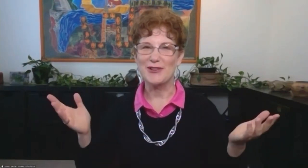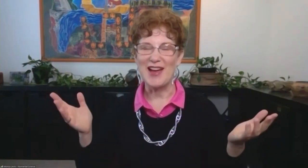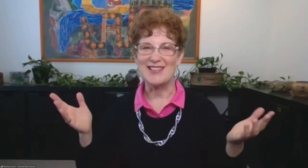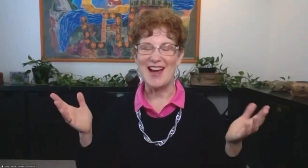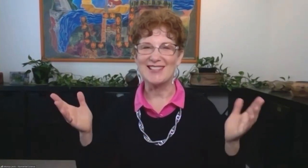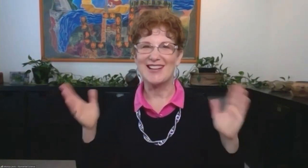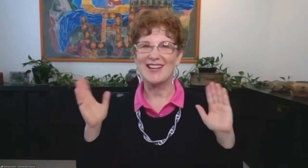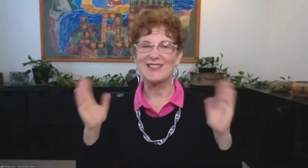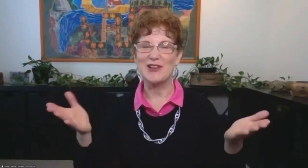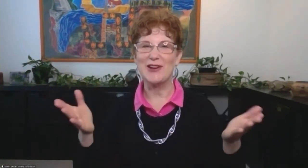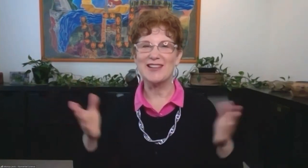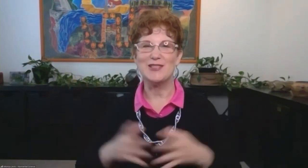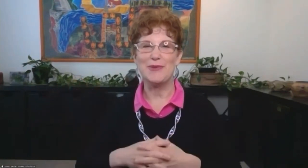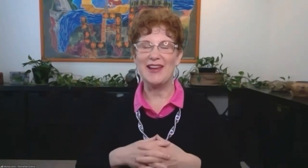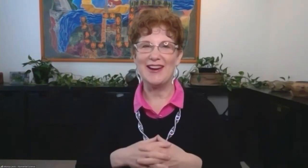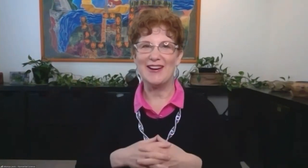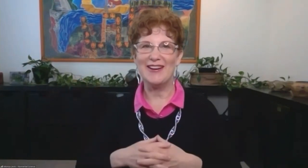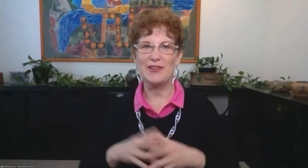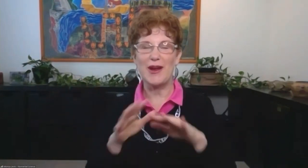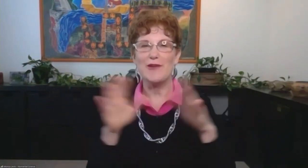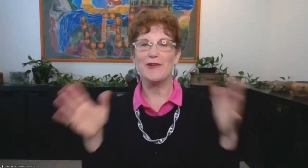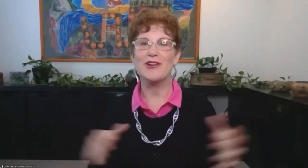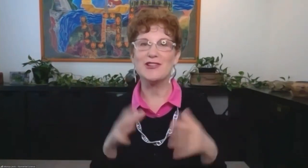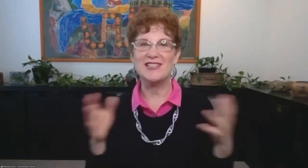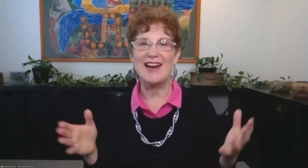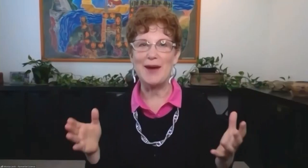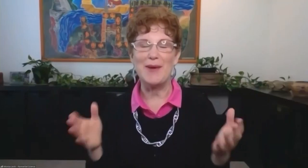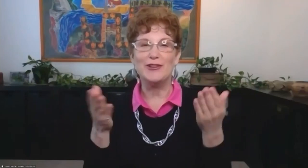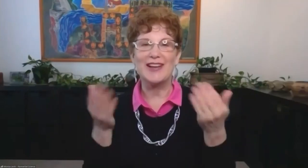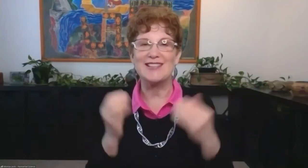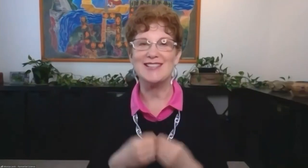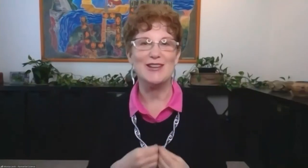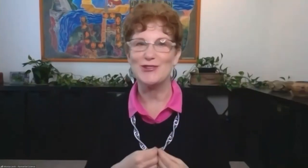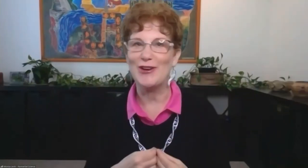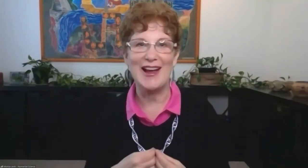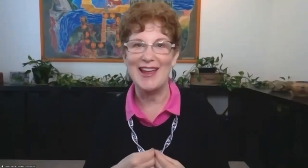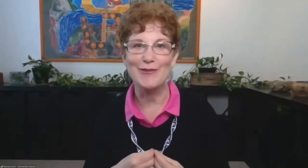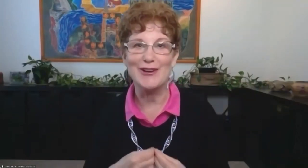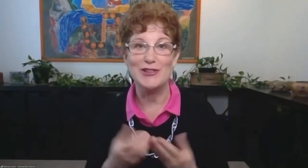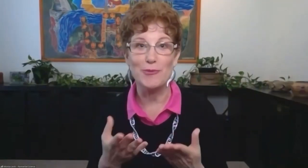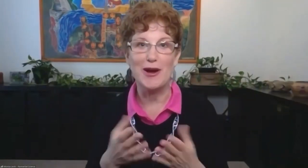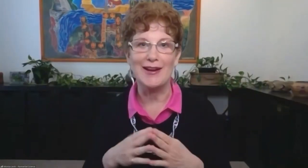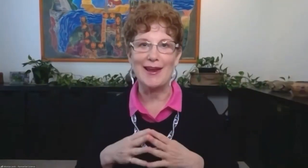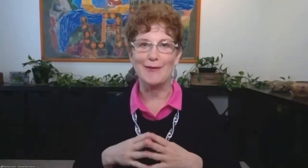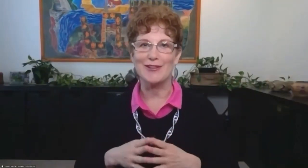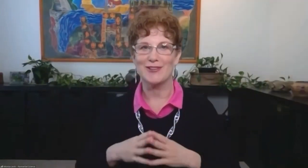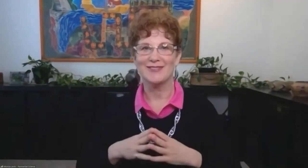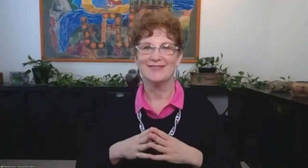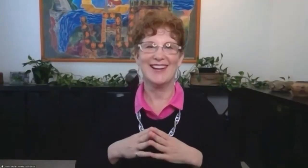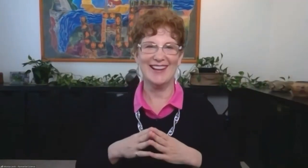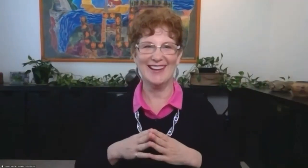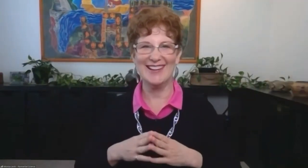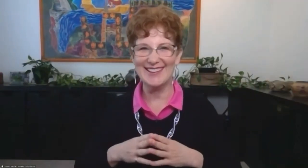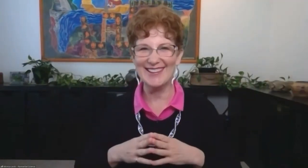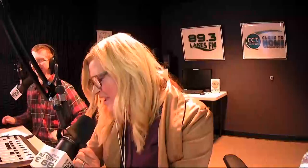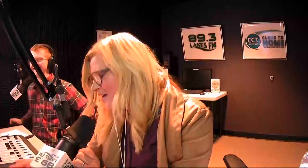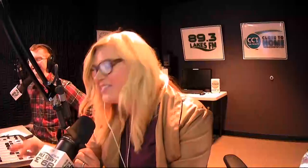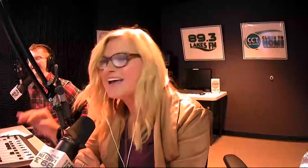I'm so fantastic. It's so nice to be here the way you're set up. I don't get to see you, so I can't read your body language.